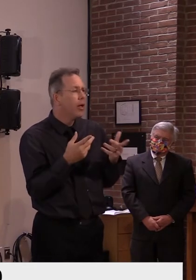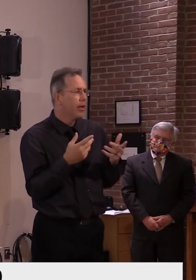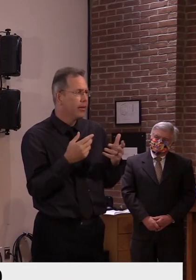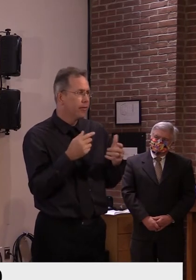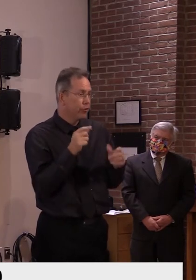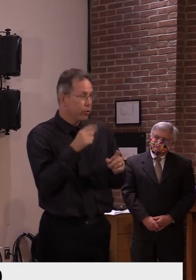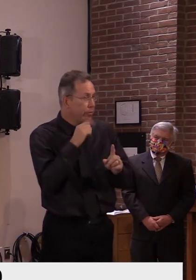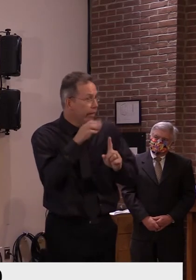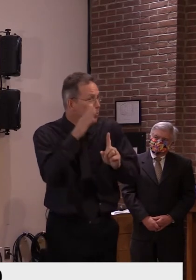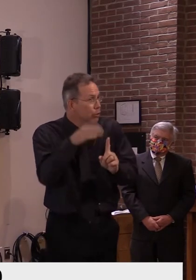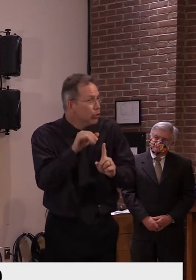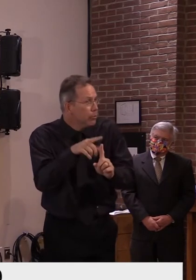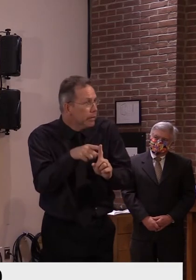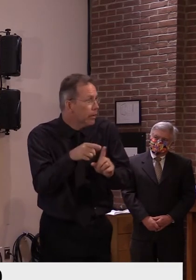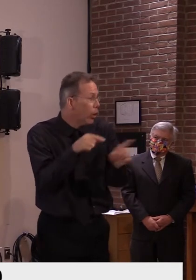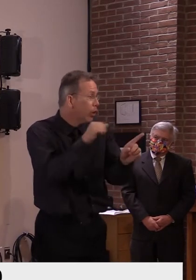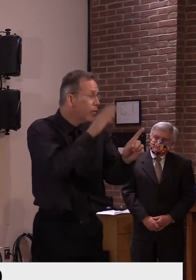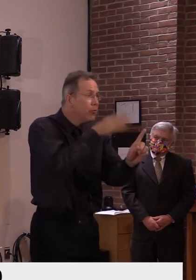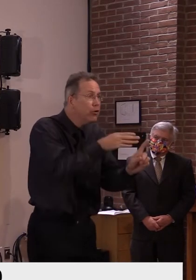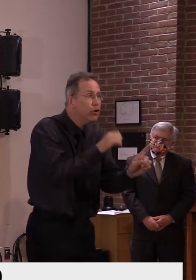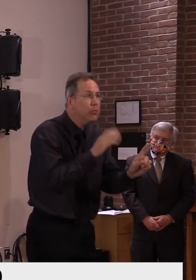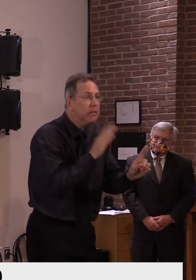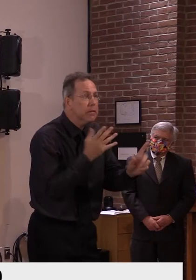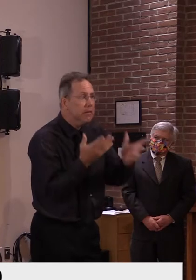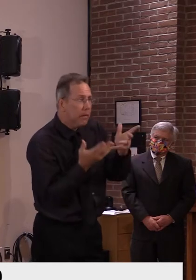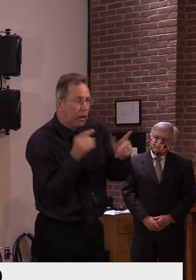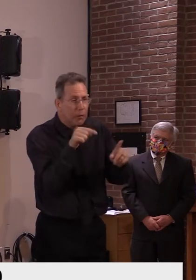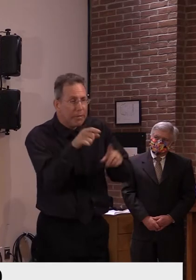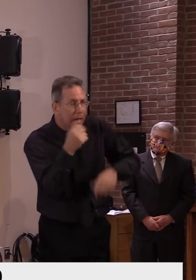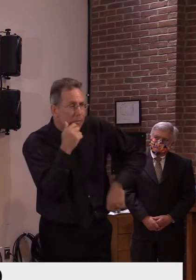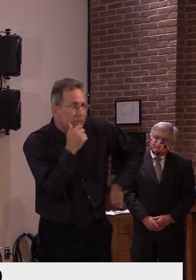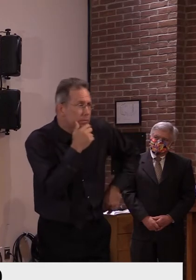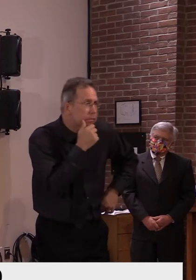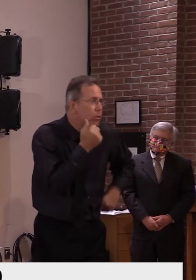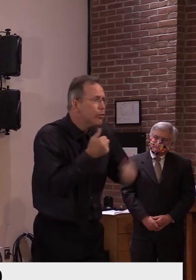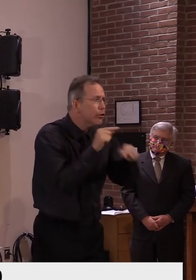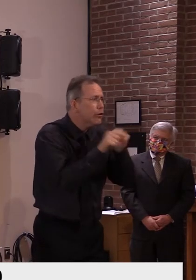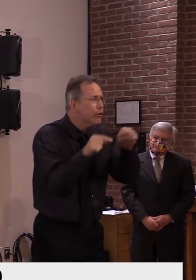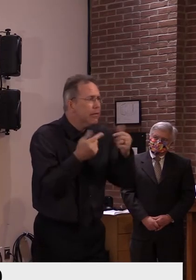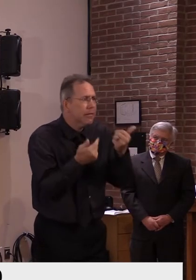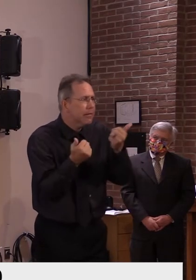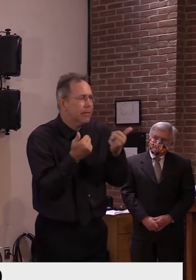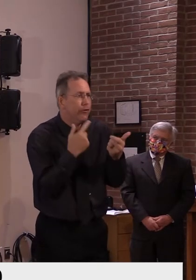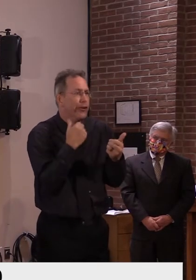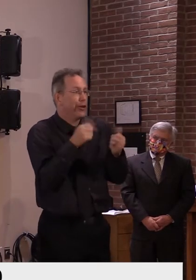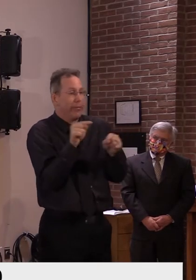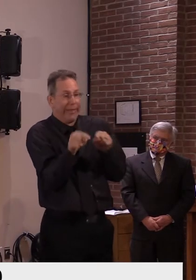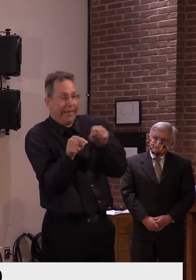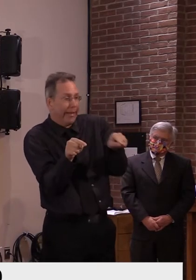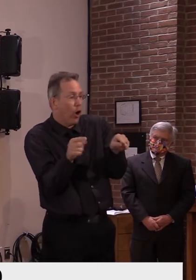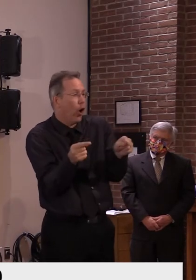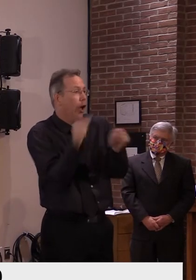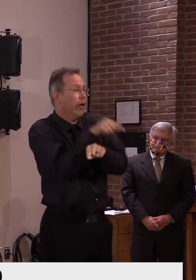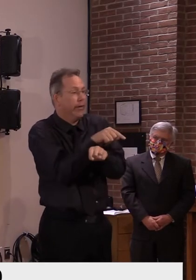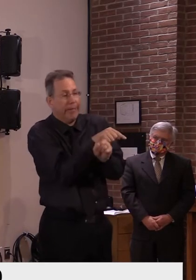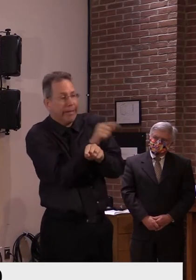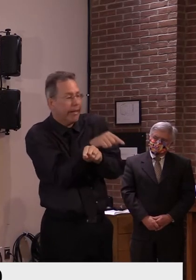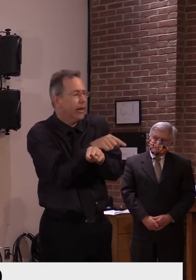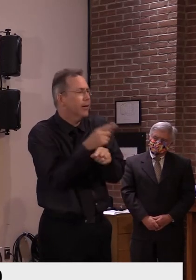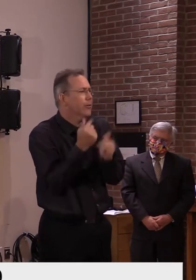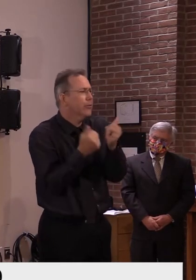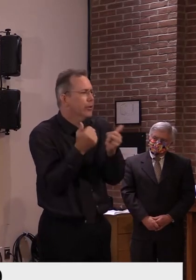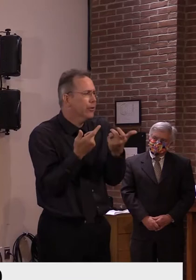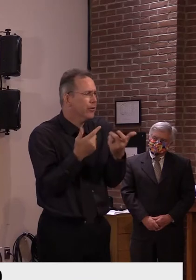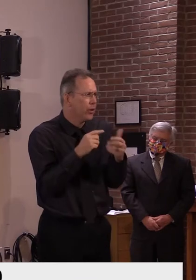any of which could be true, they account for the cases that we're aware of. So I can't give you, uh, the one case and say this was one